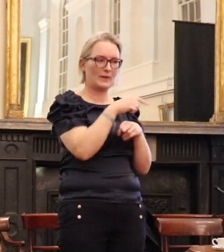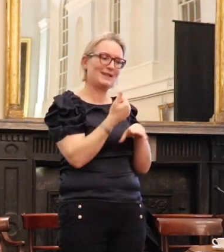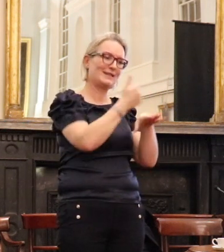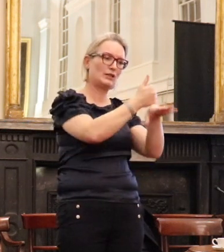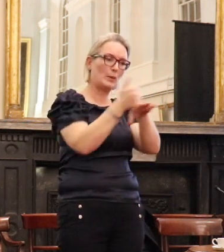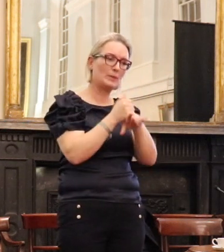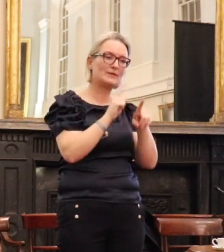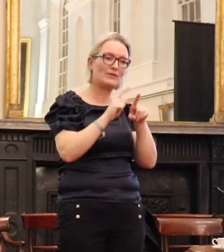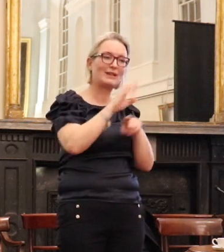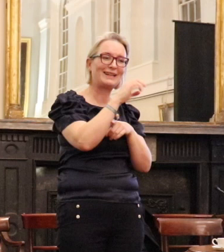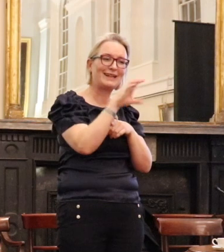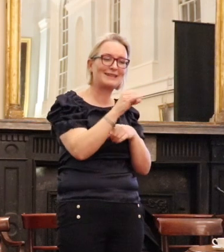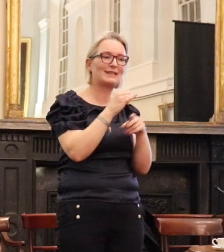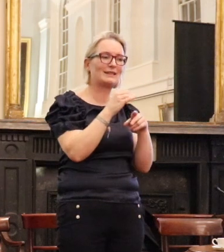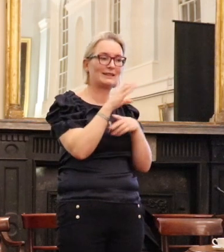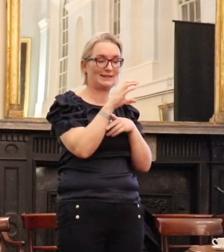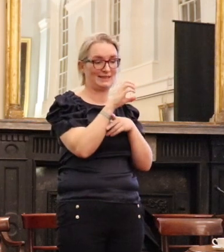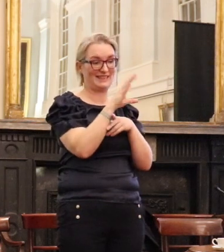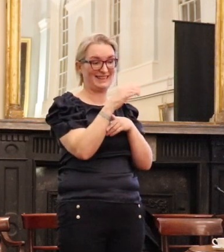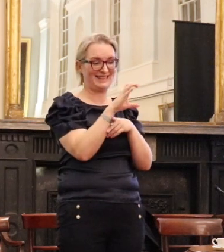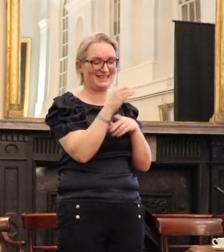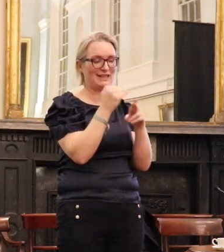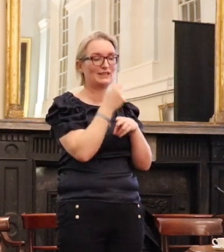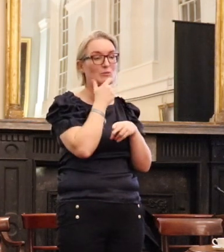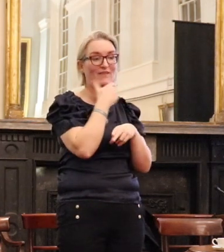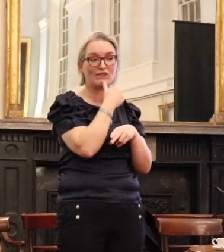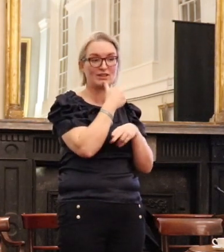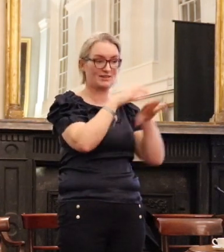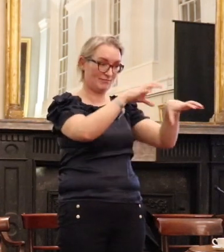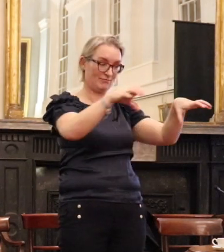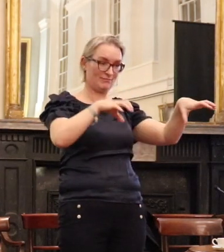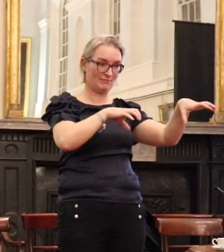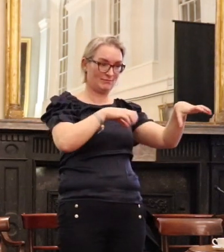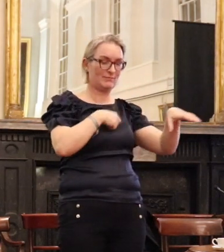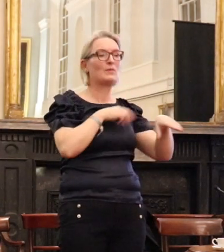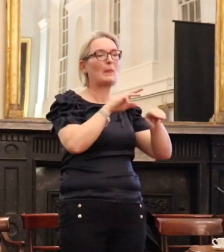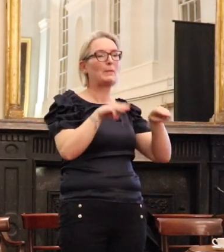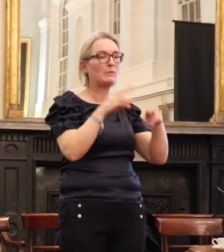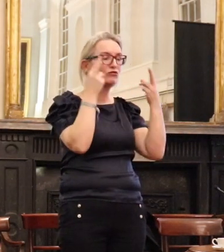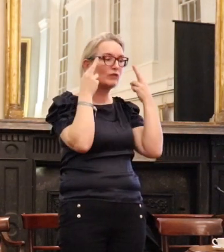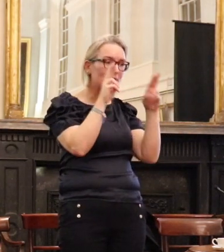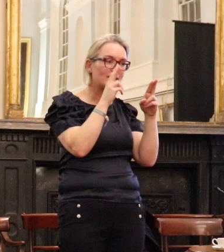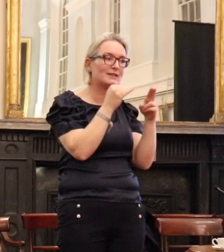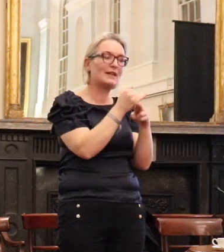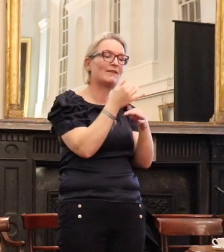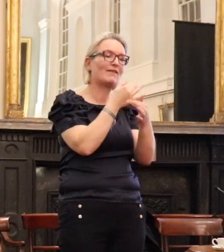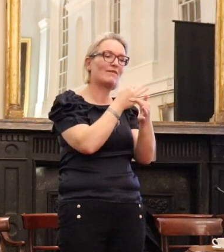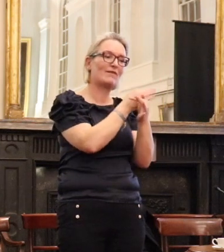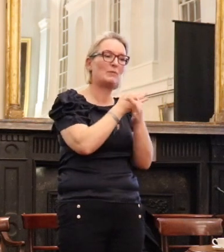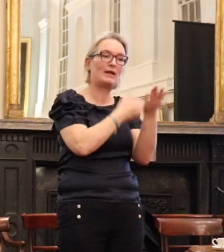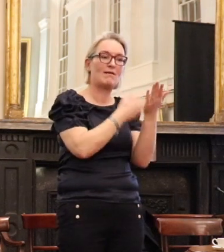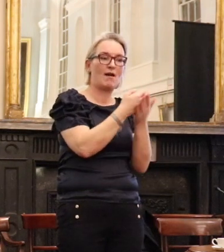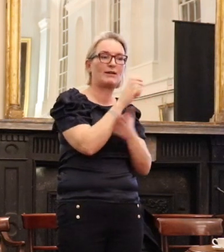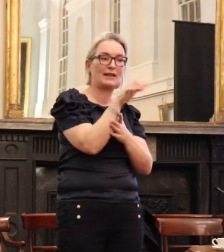events throughout the city of the first citizens, where people were represented in family law cases mainly in court,